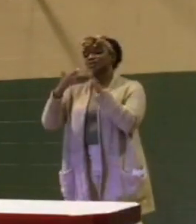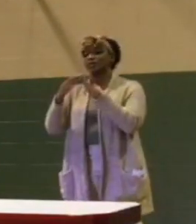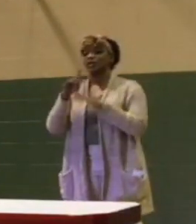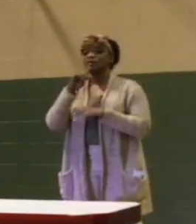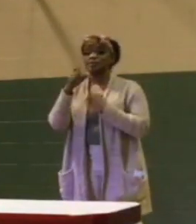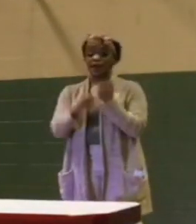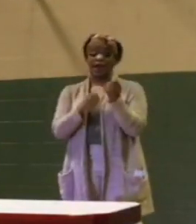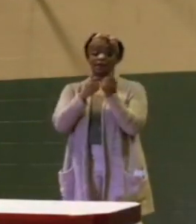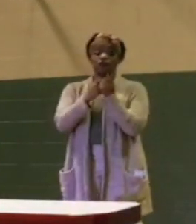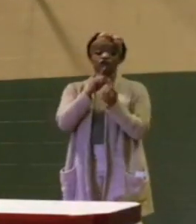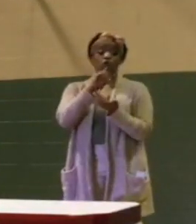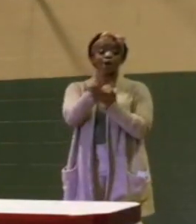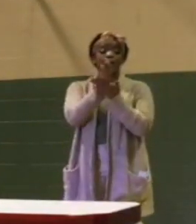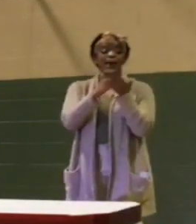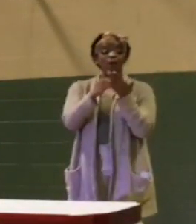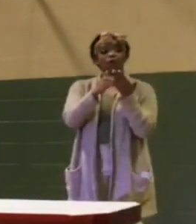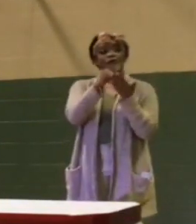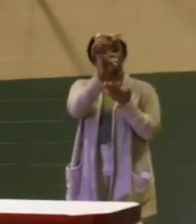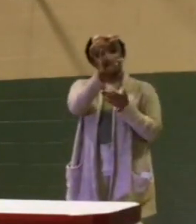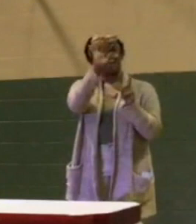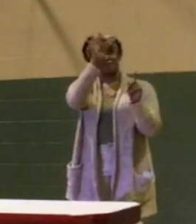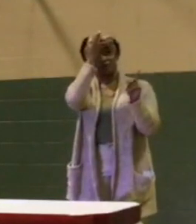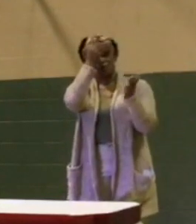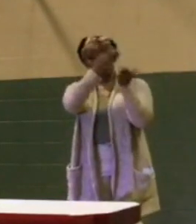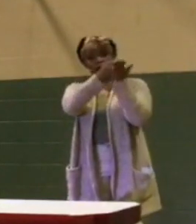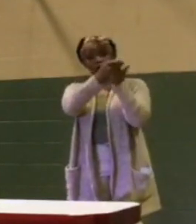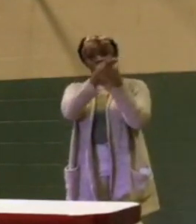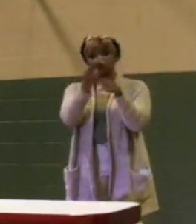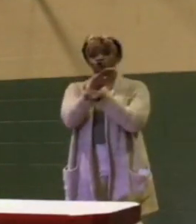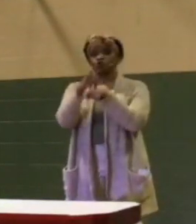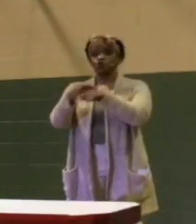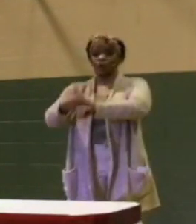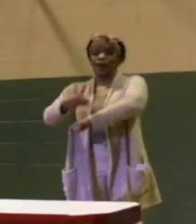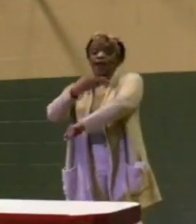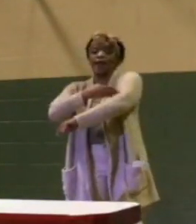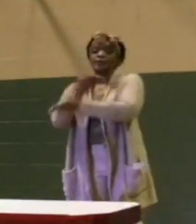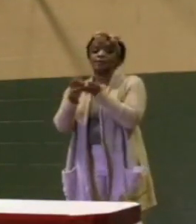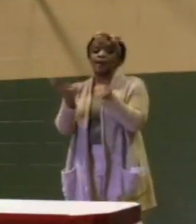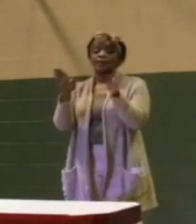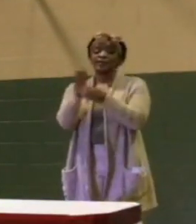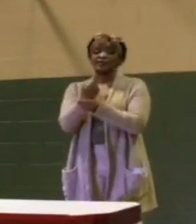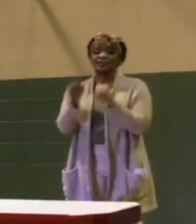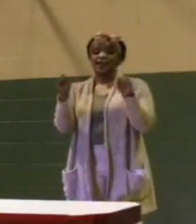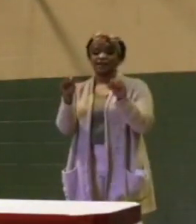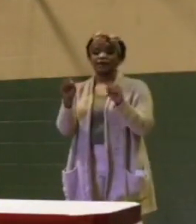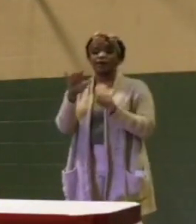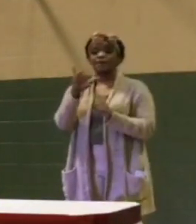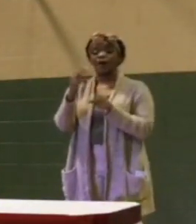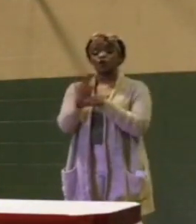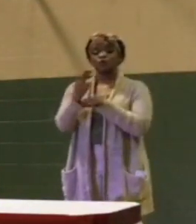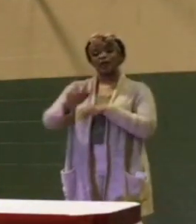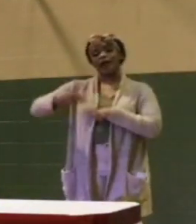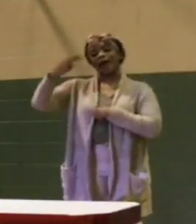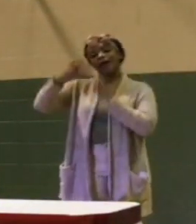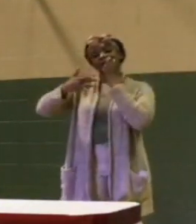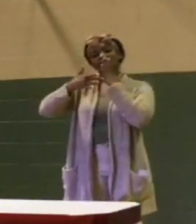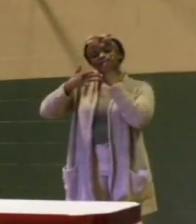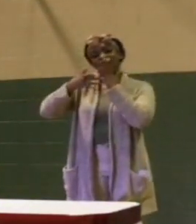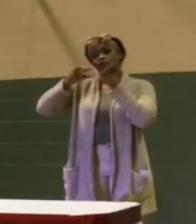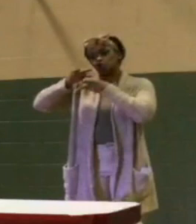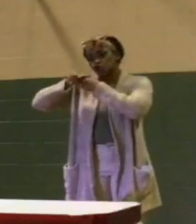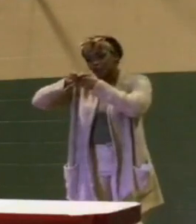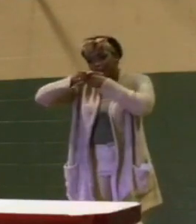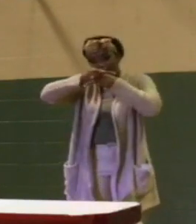of federal ARPA dollars to be used to enhance public safety by use of high-tech surveillance, including